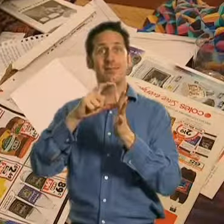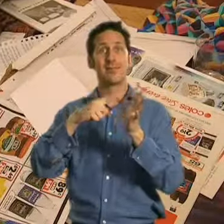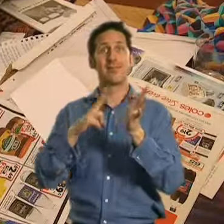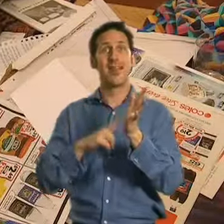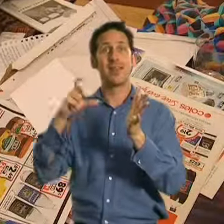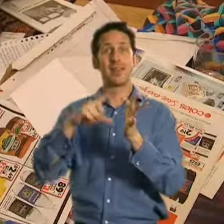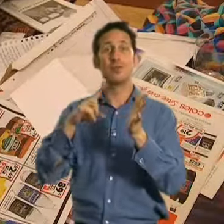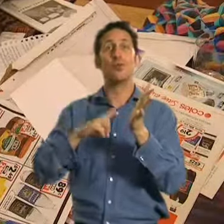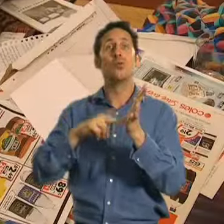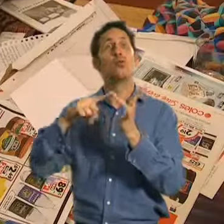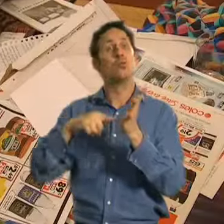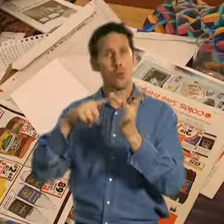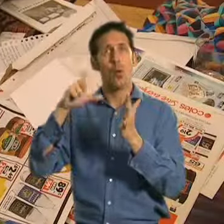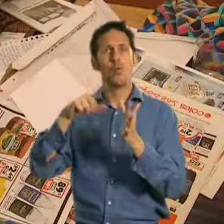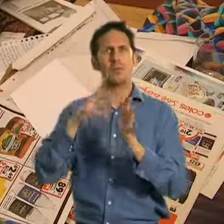notice.